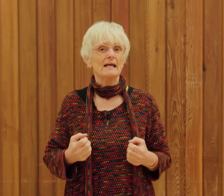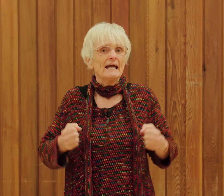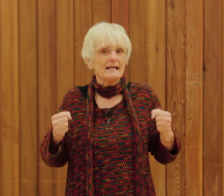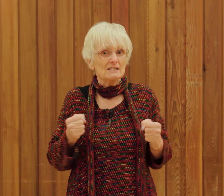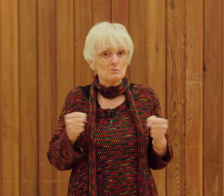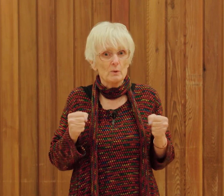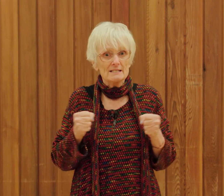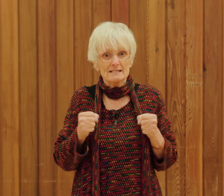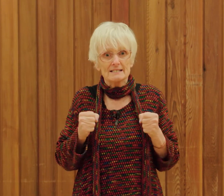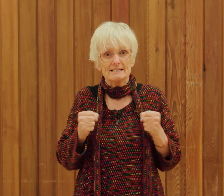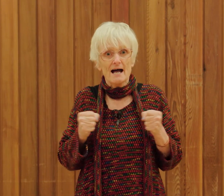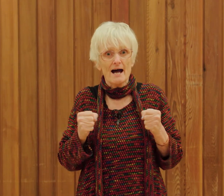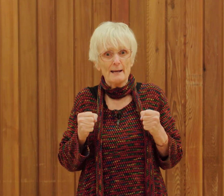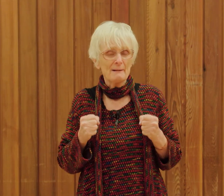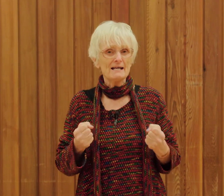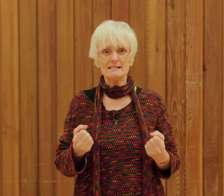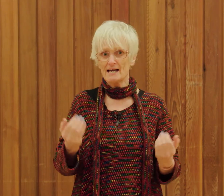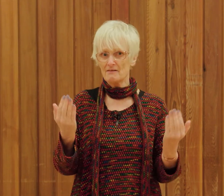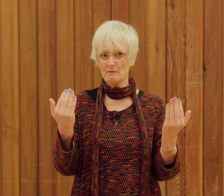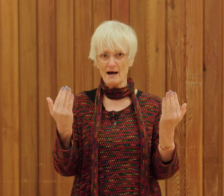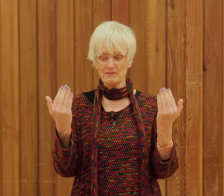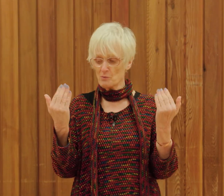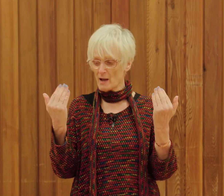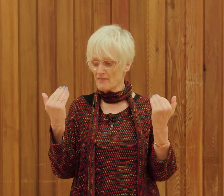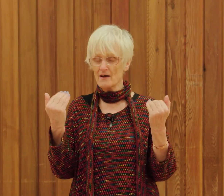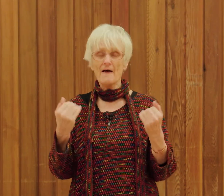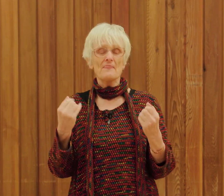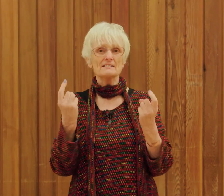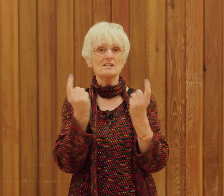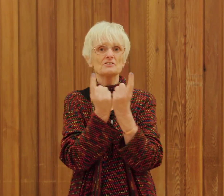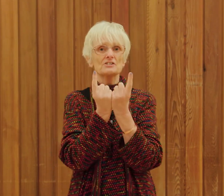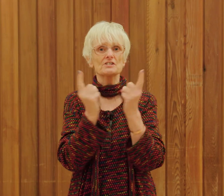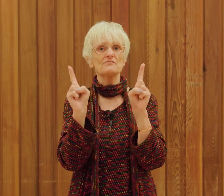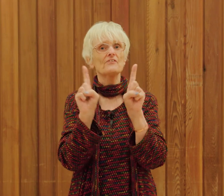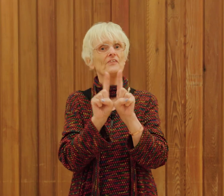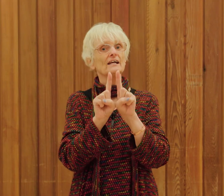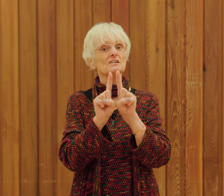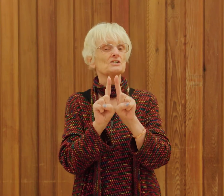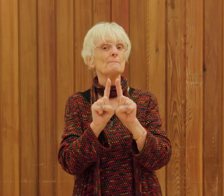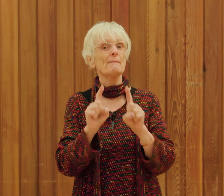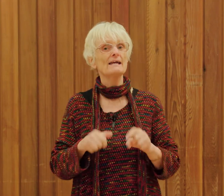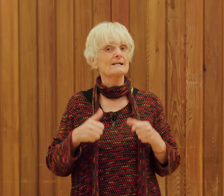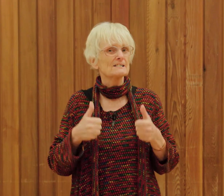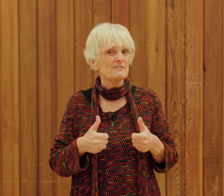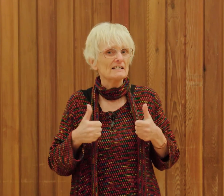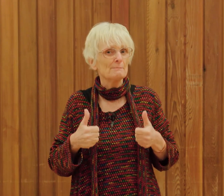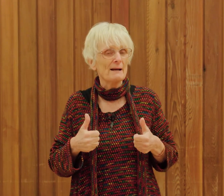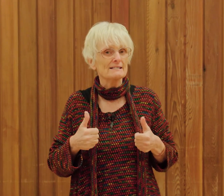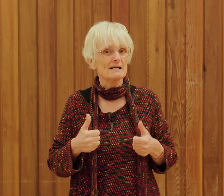It's winter time never mind the weather there's lots of things to make us feel better